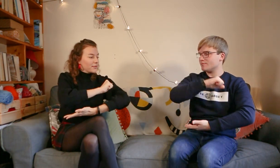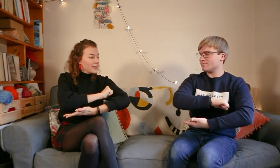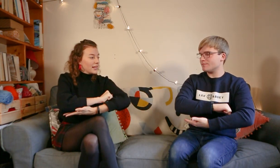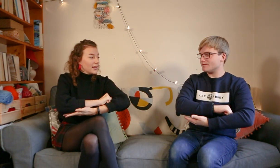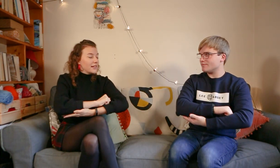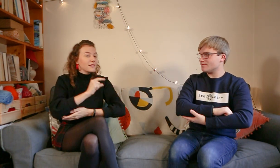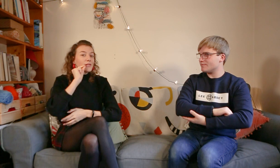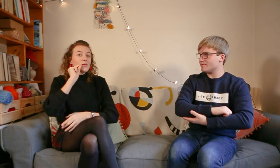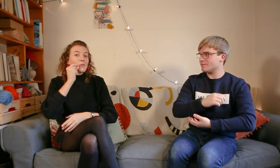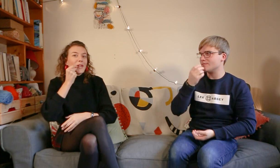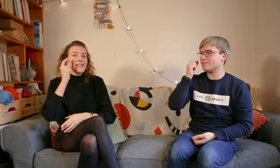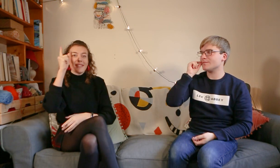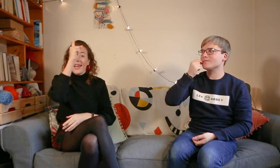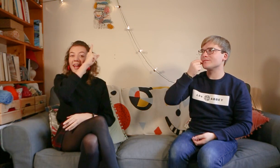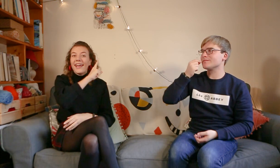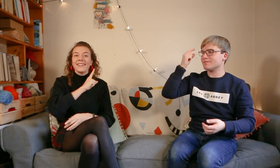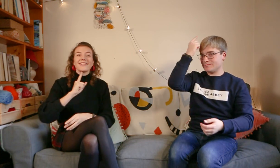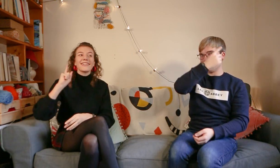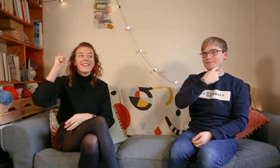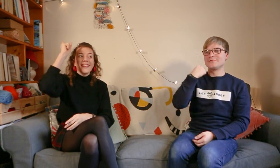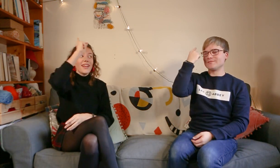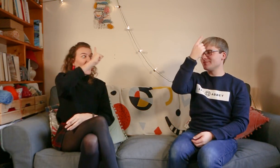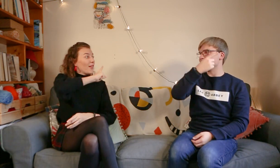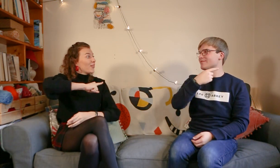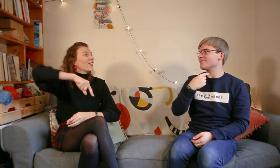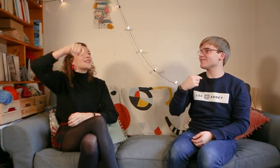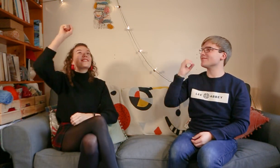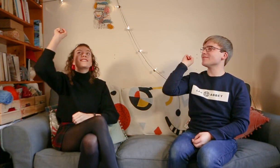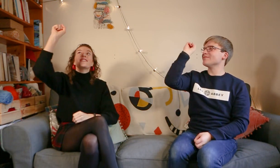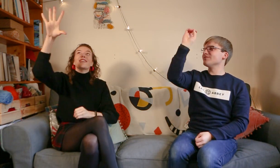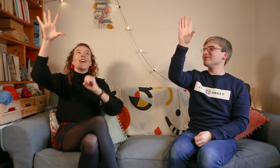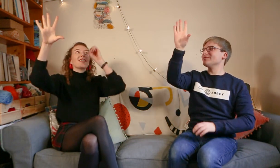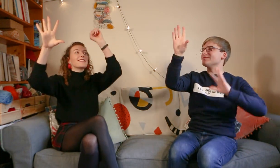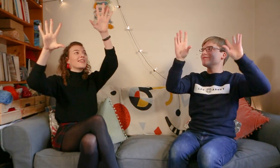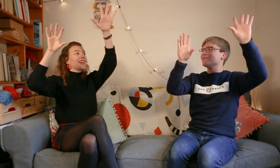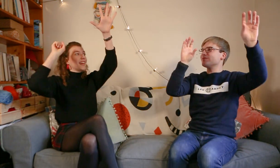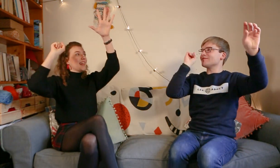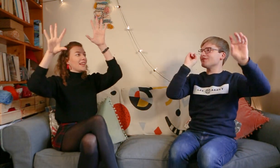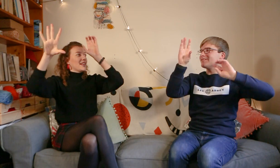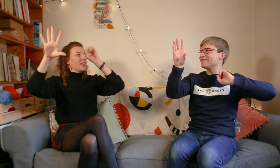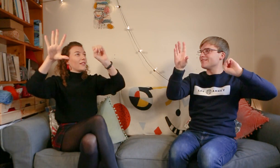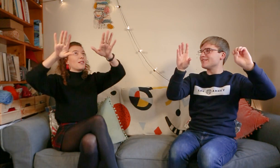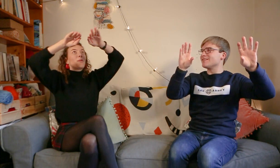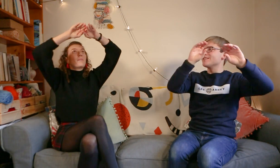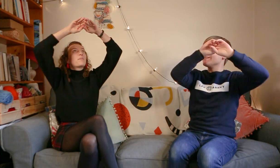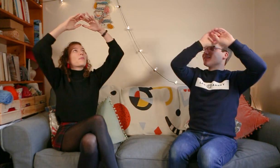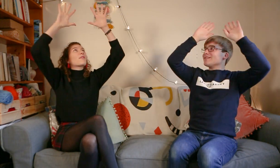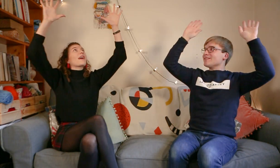his sweet head. The stars in the bright